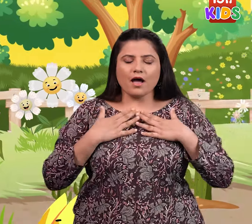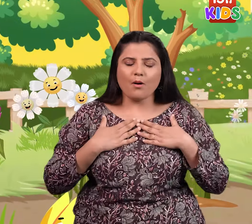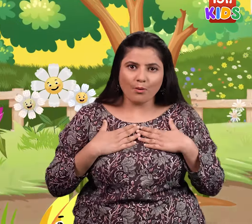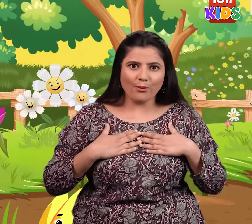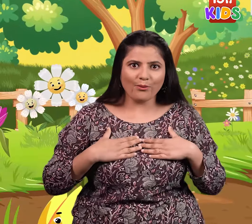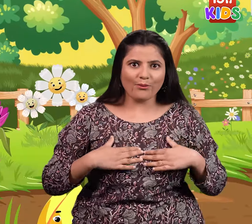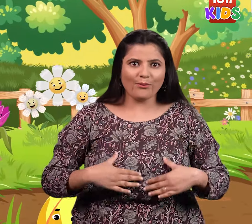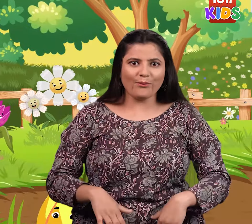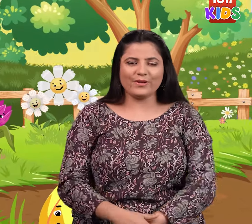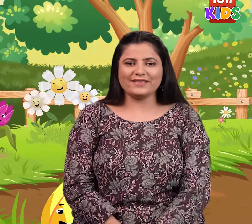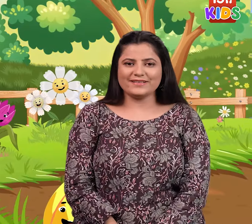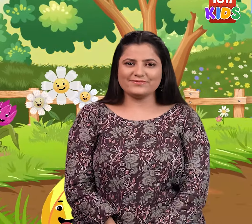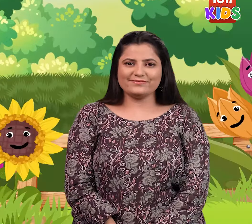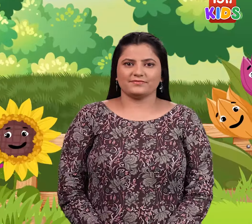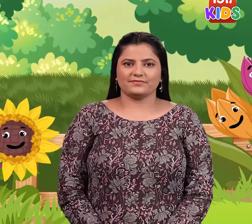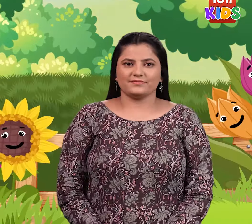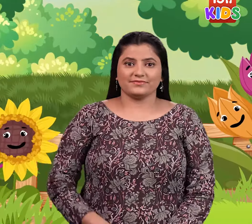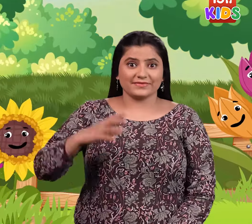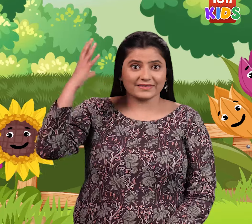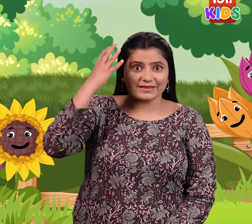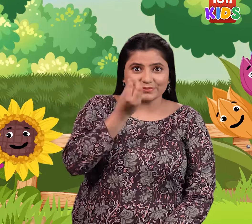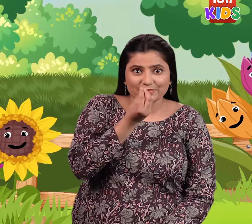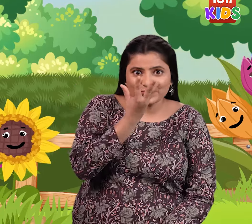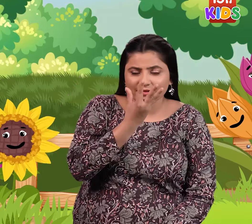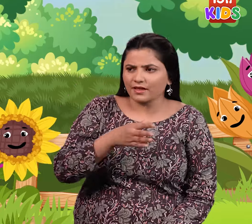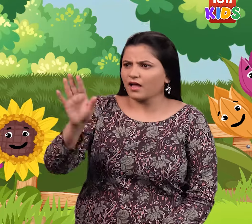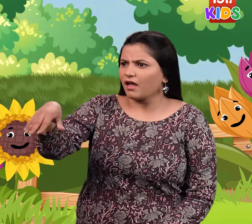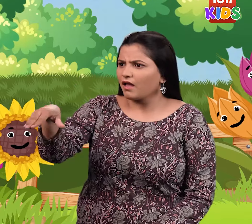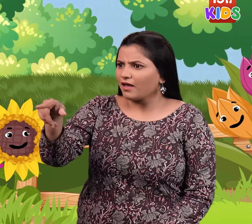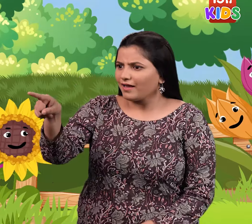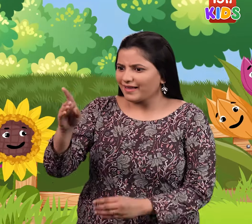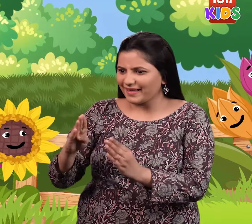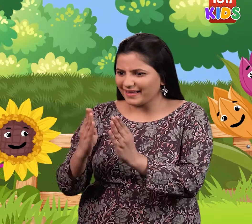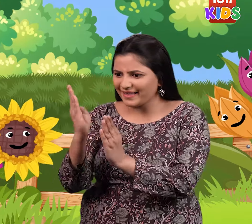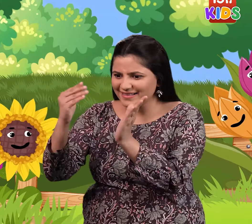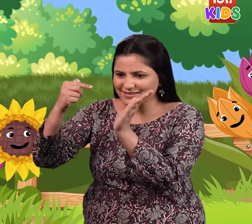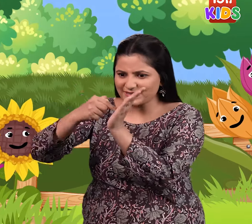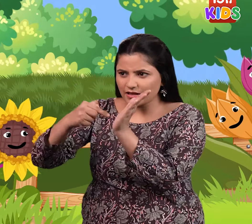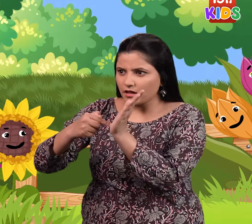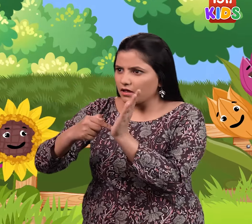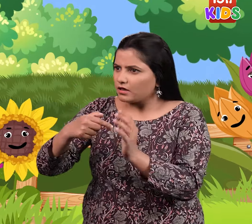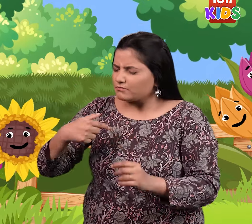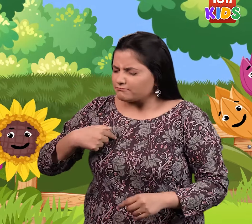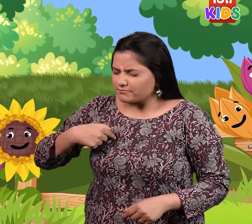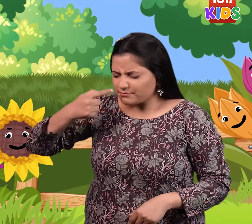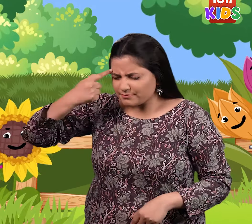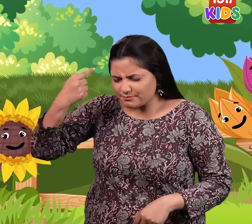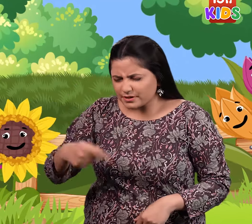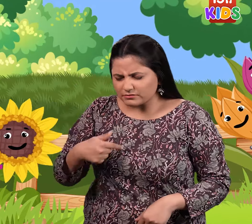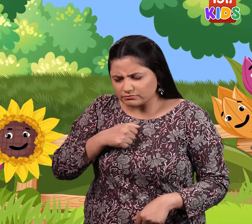and relieved. The sunflower said, Cactus, I am sorry. We